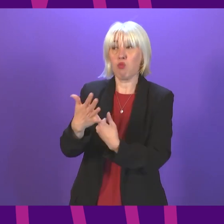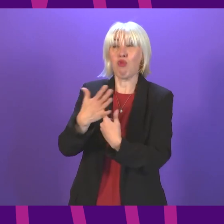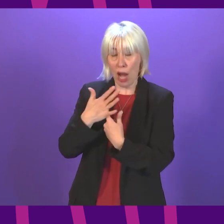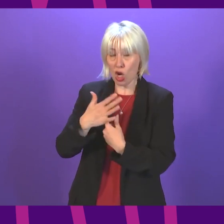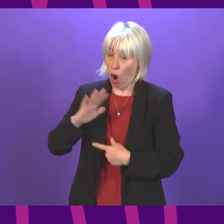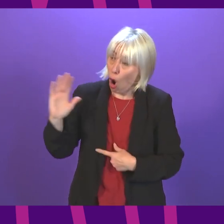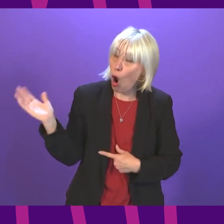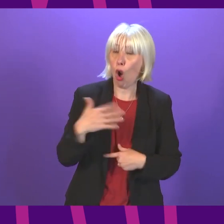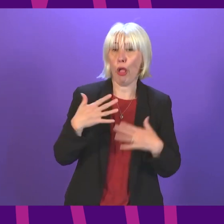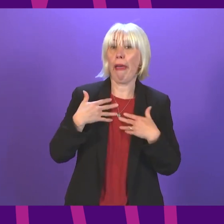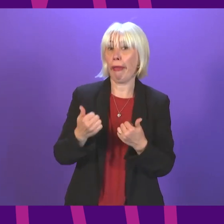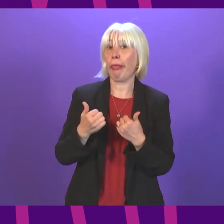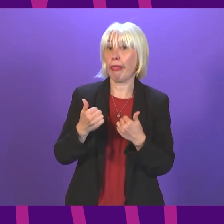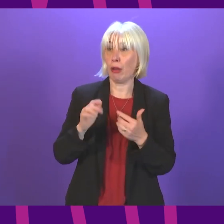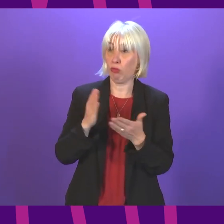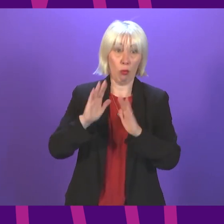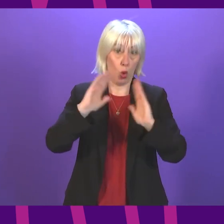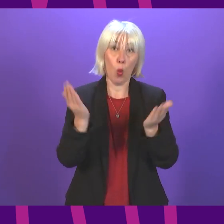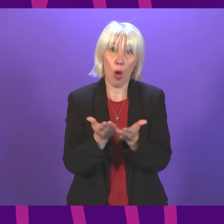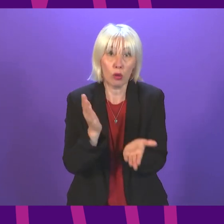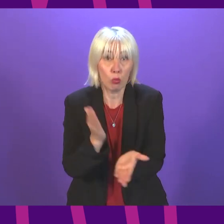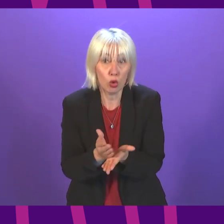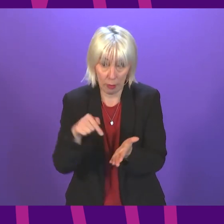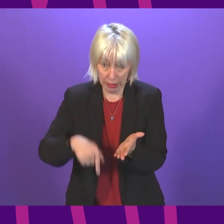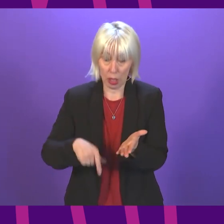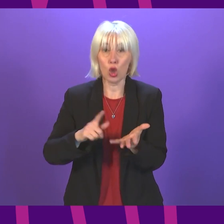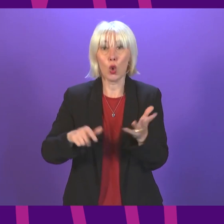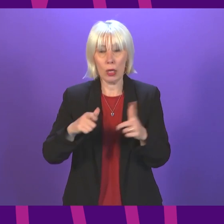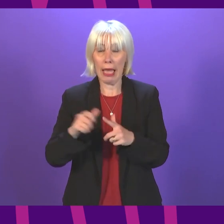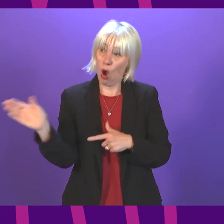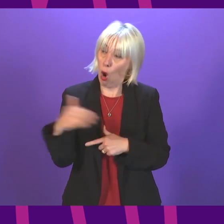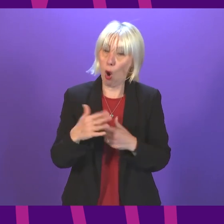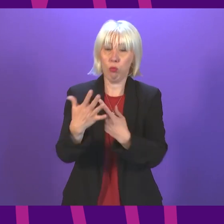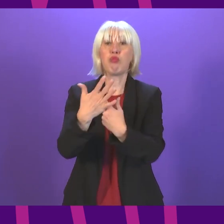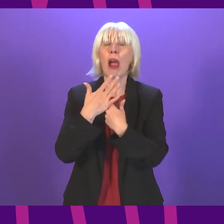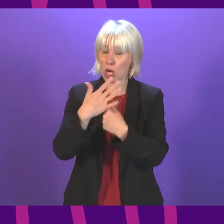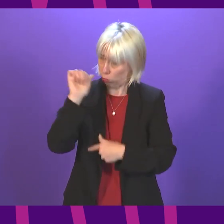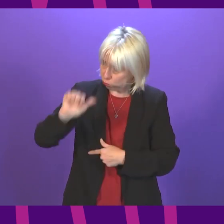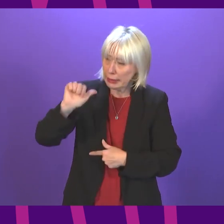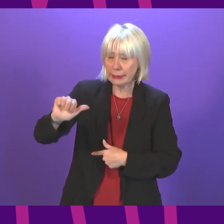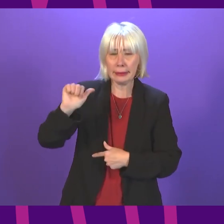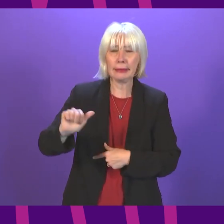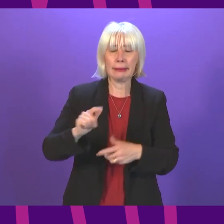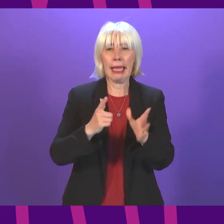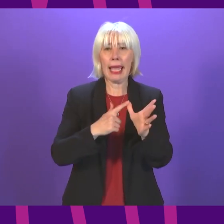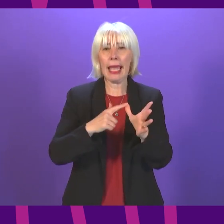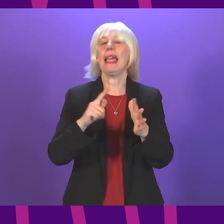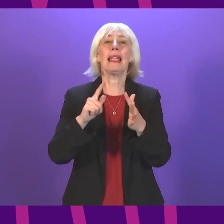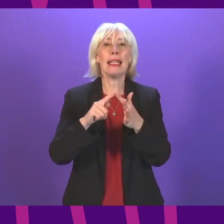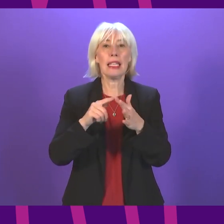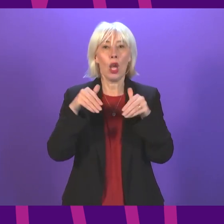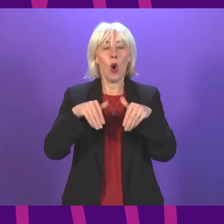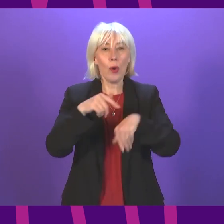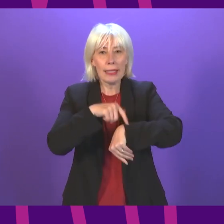single health service right across the world, I suspect, but certainly across the UK is under pressure. She's absolutely right. A&E waiting times,